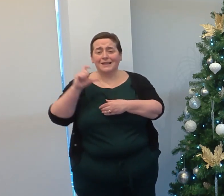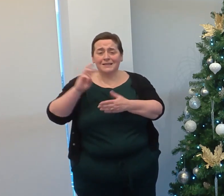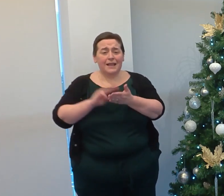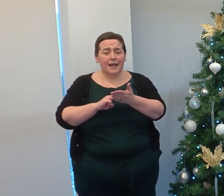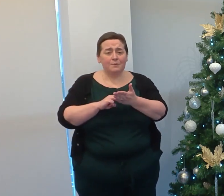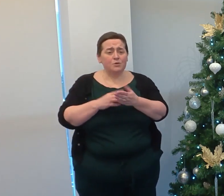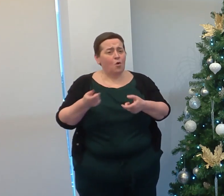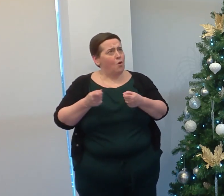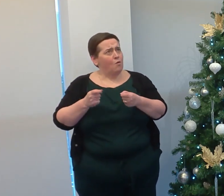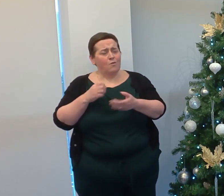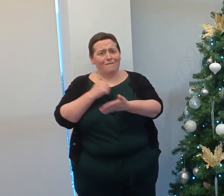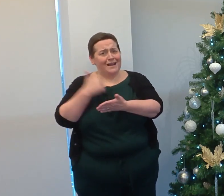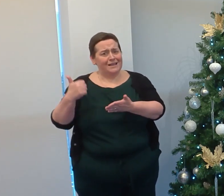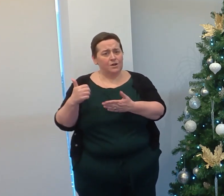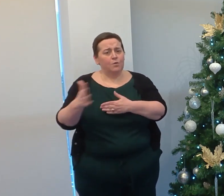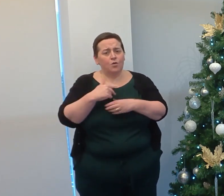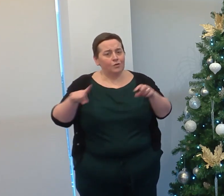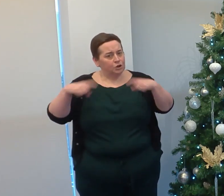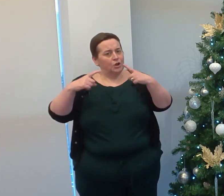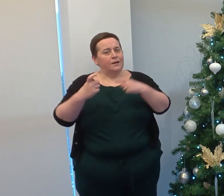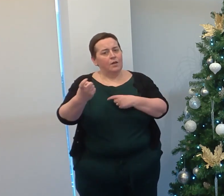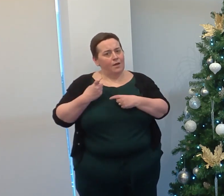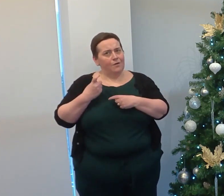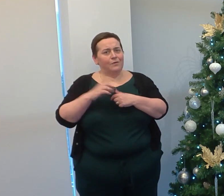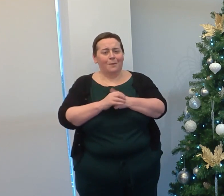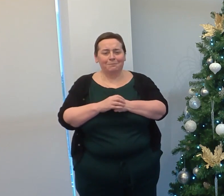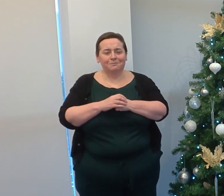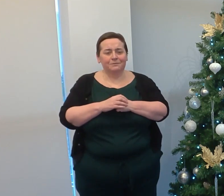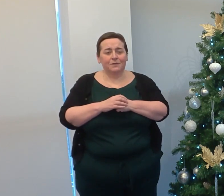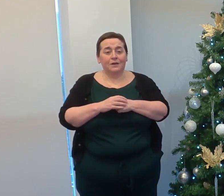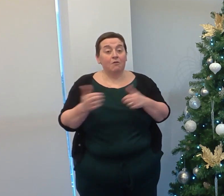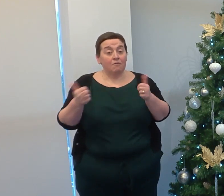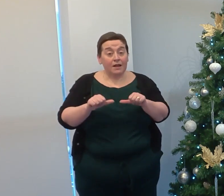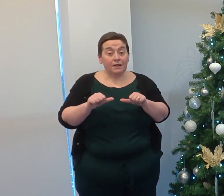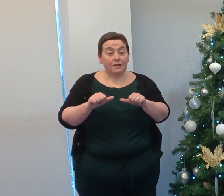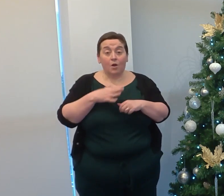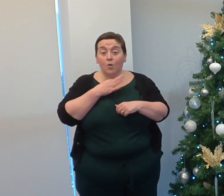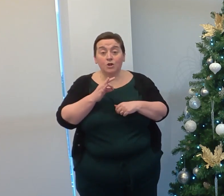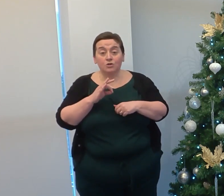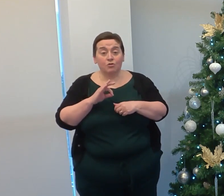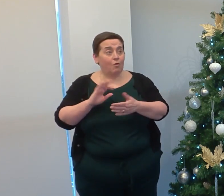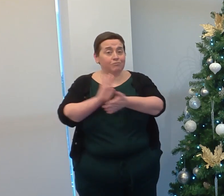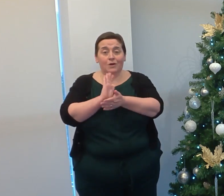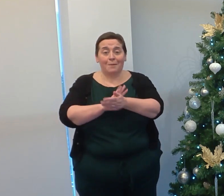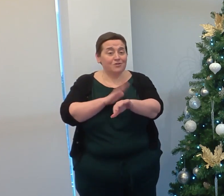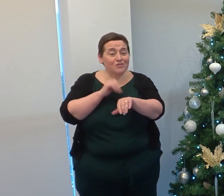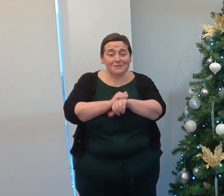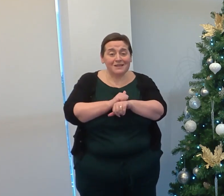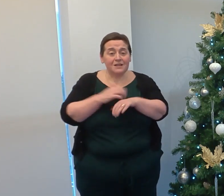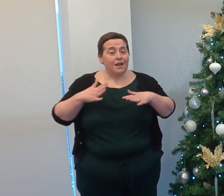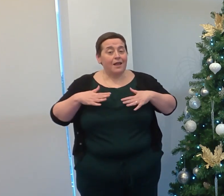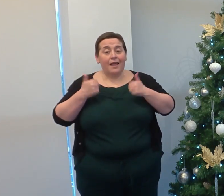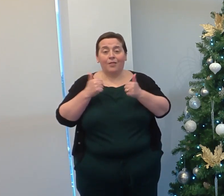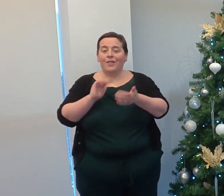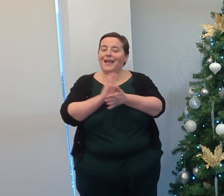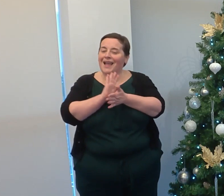wonderfully well with all the challenges that have came their way. Finally, I just want to wish you all a very Merry Christmas and a